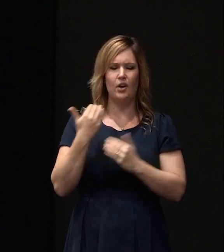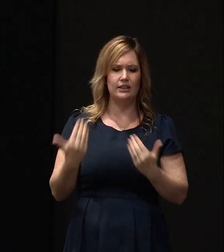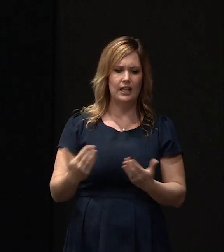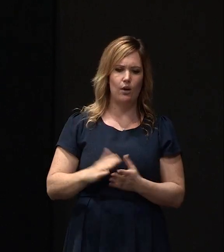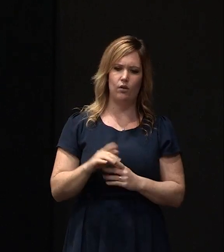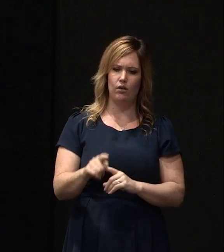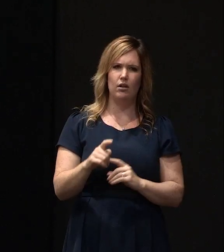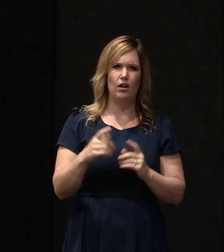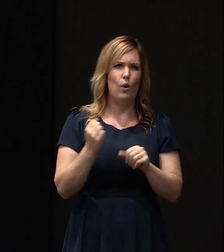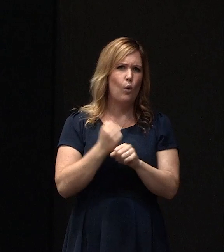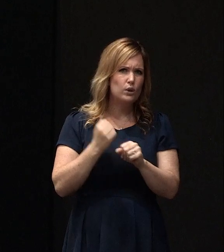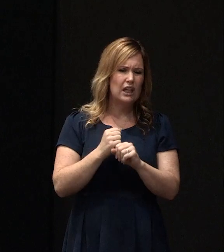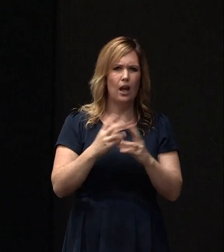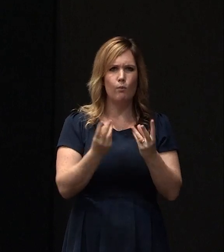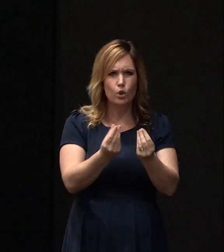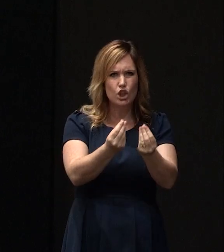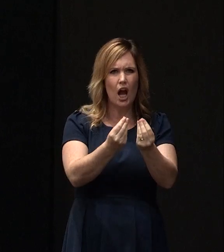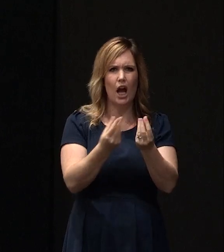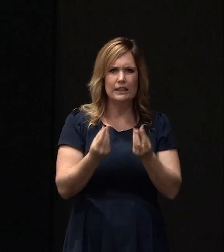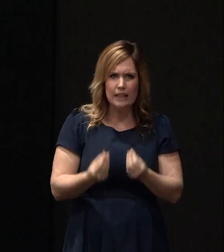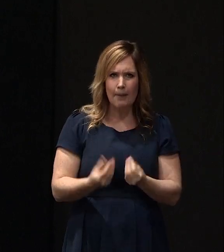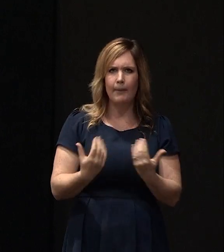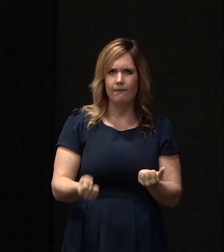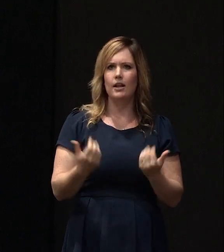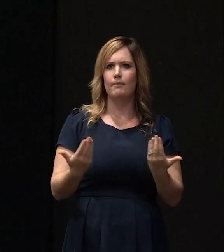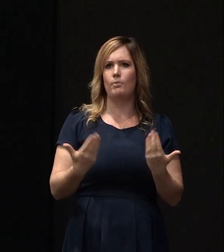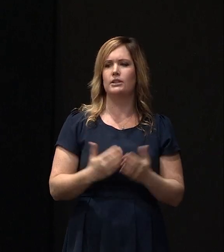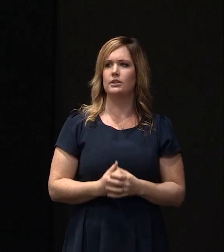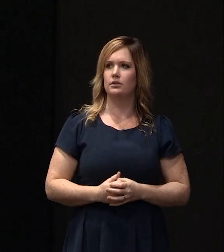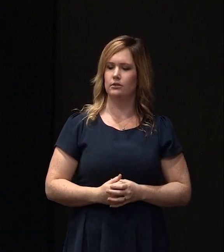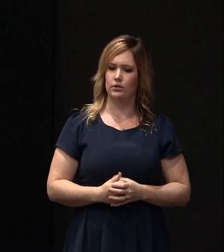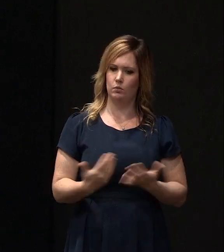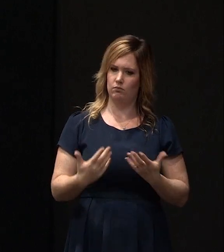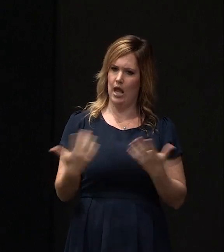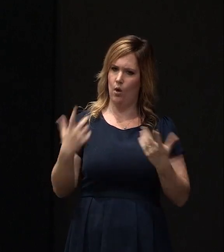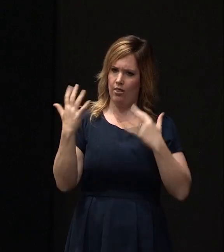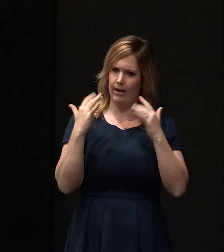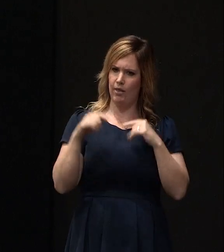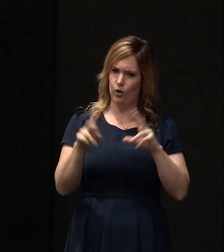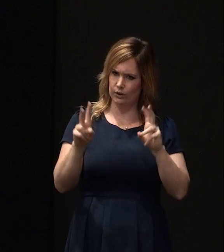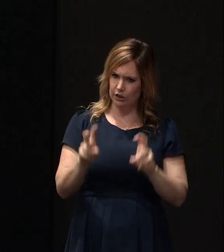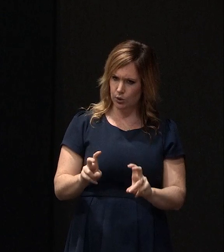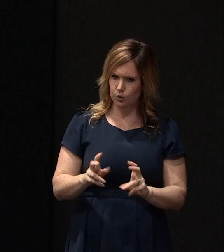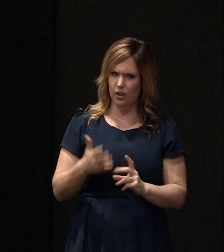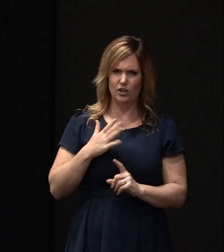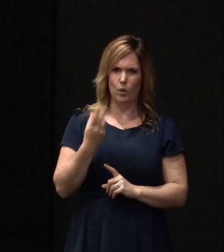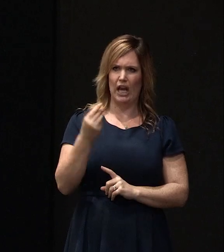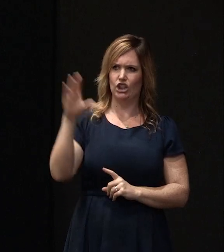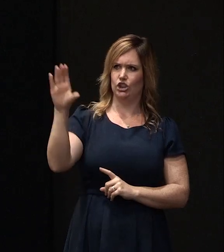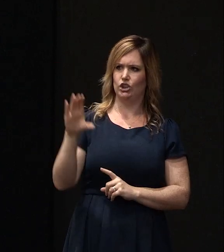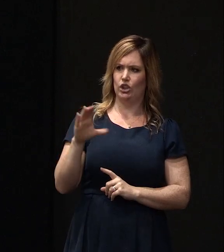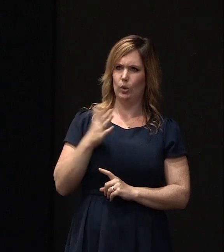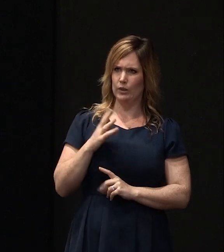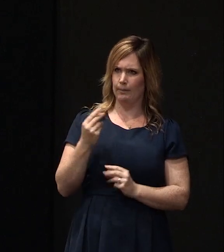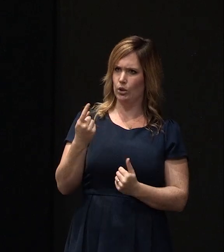moisture and damp and those sort of things. How would one think about those sort of issues? So you don't want cash for that, you want